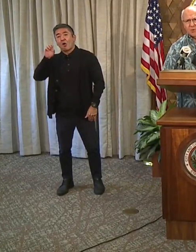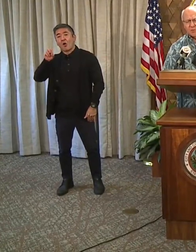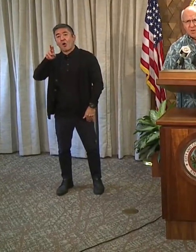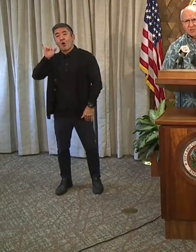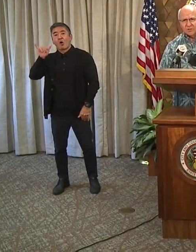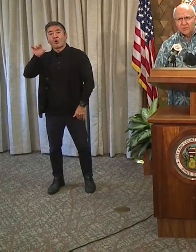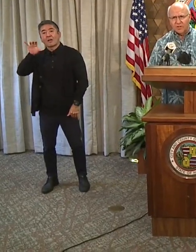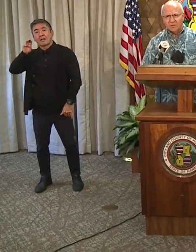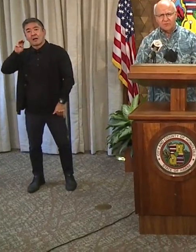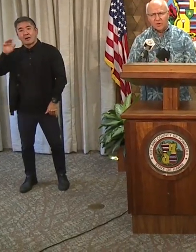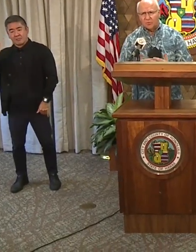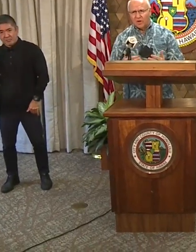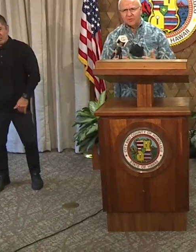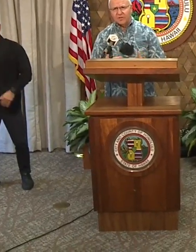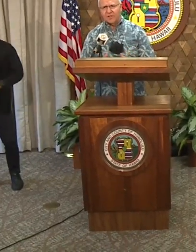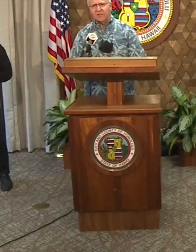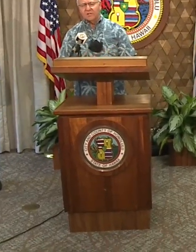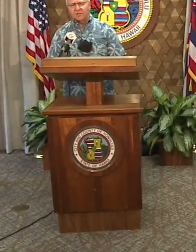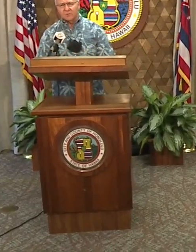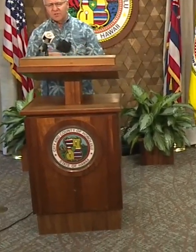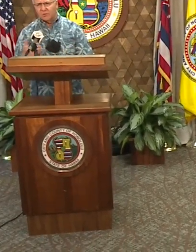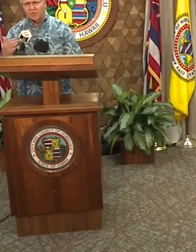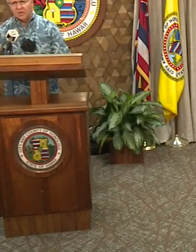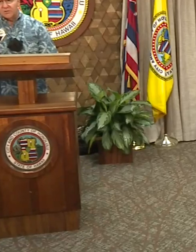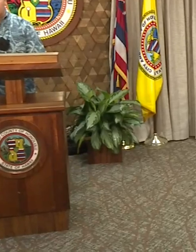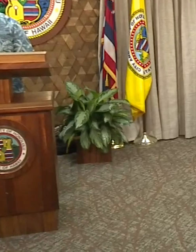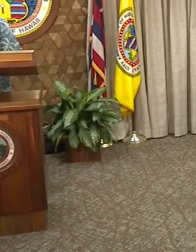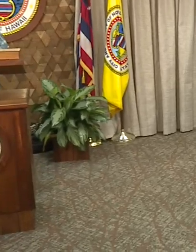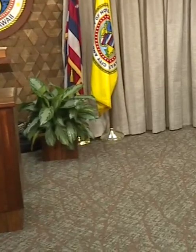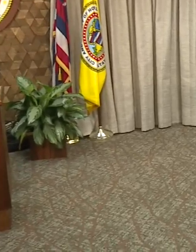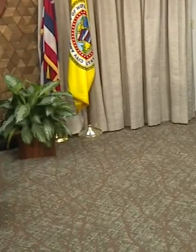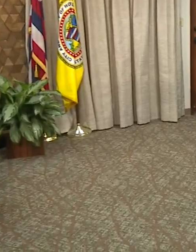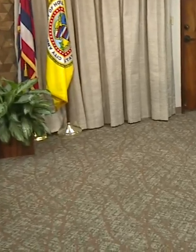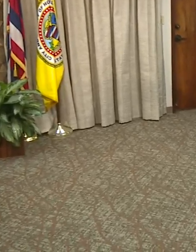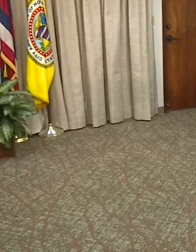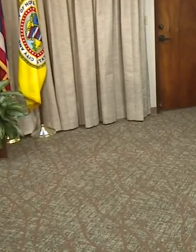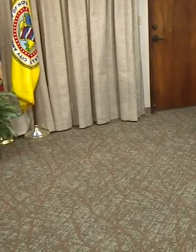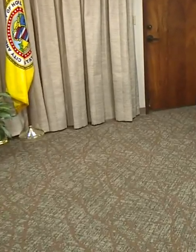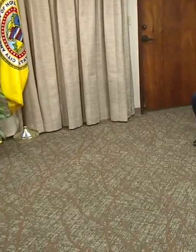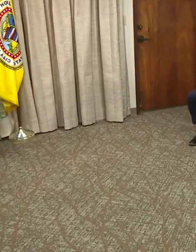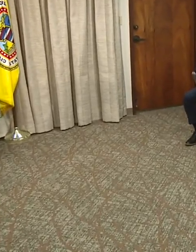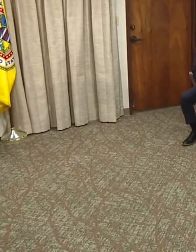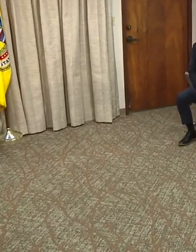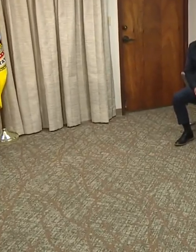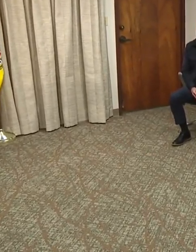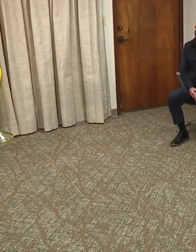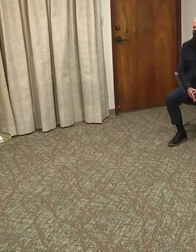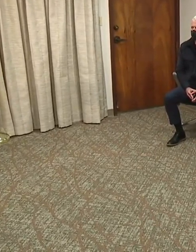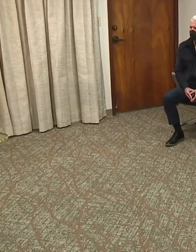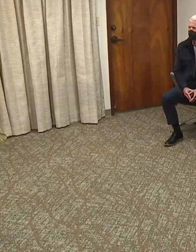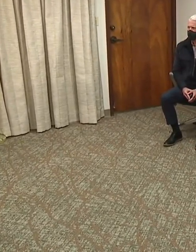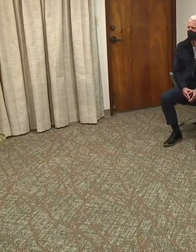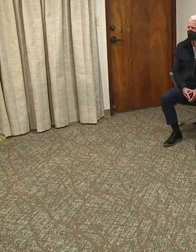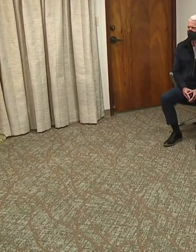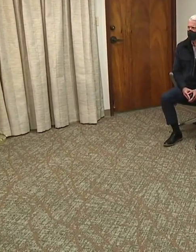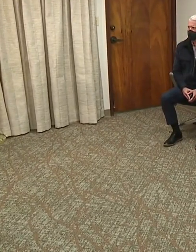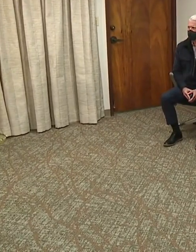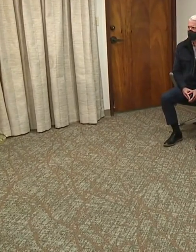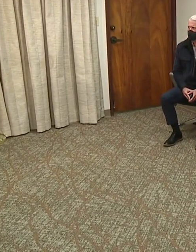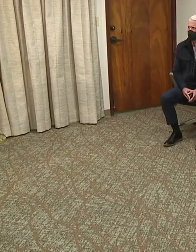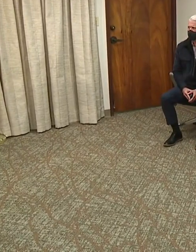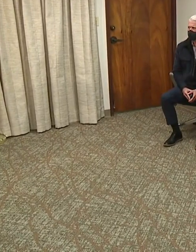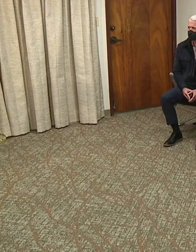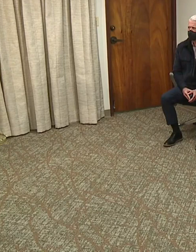who's our deputy managing director. Very proud of Danette. You can see her with an illustrious career. Tireless worker. She's brought a great dimension to our operations.